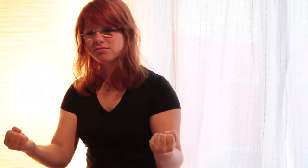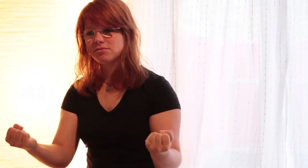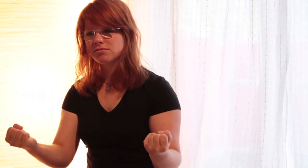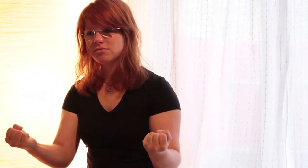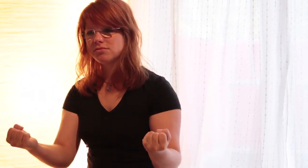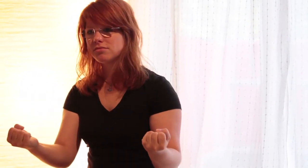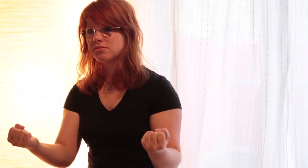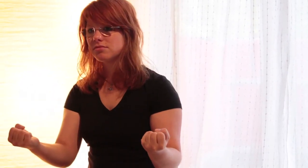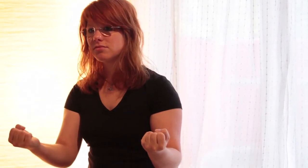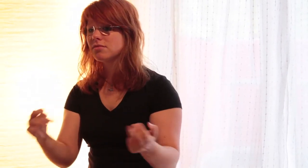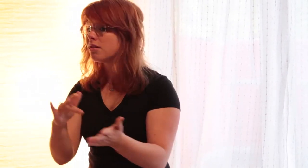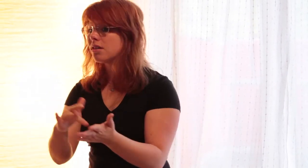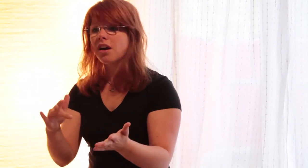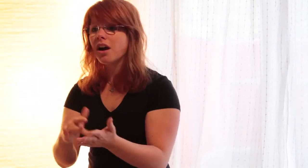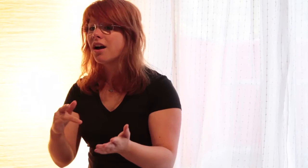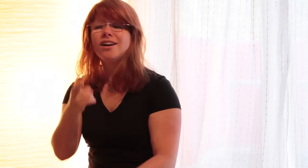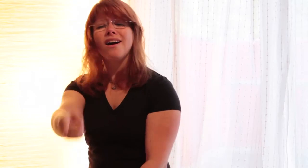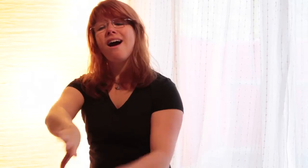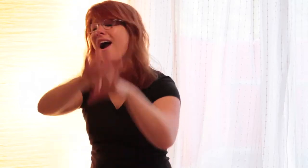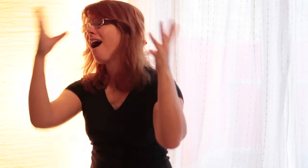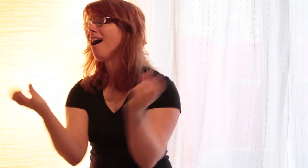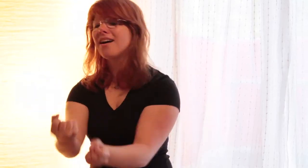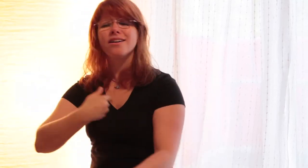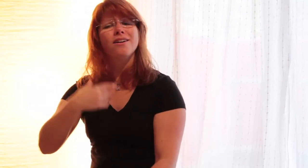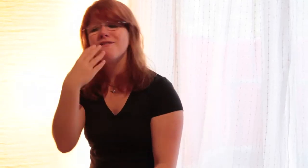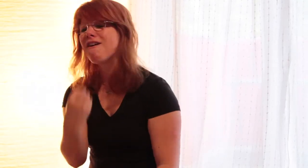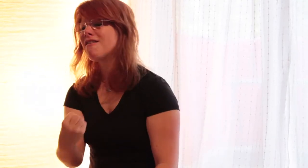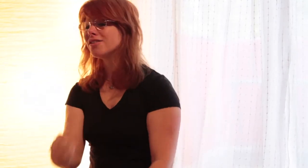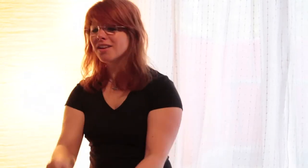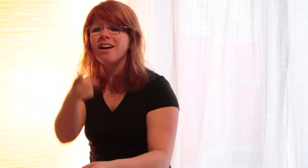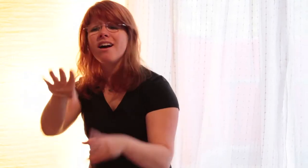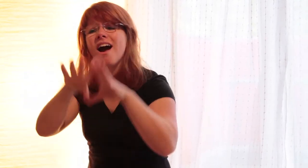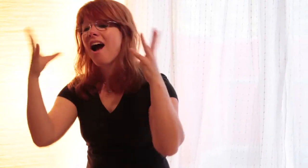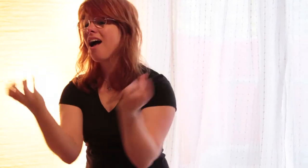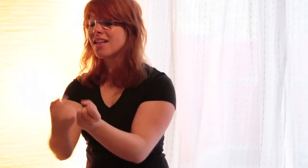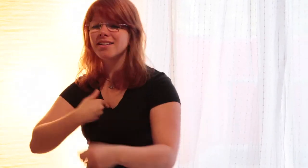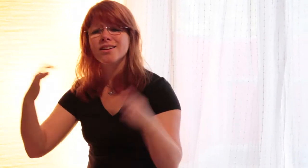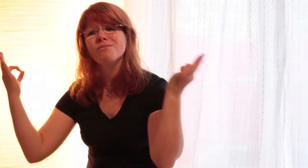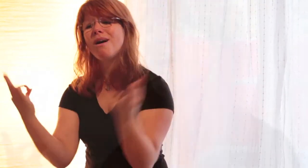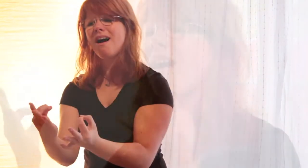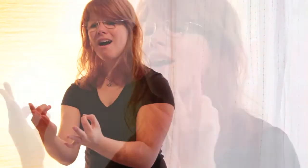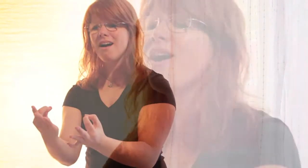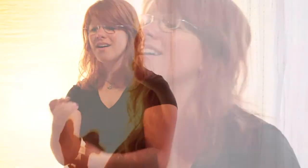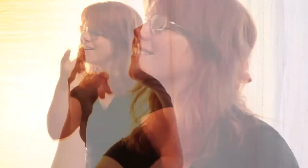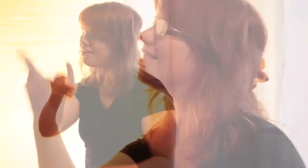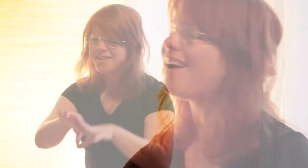Cause you're all I want, you're all I need, you're